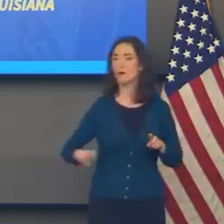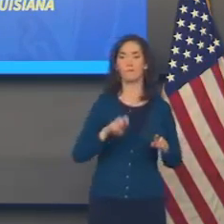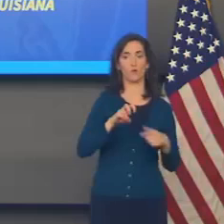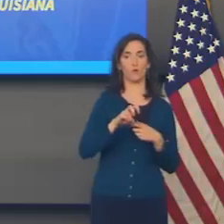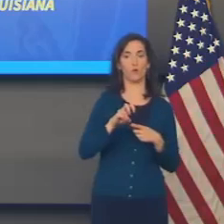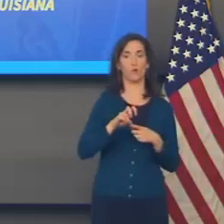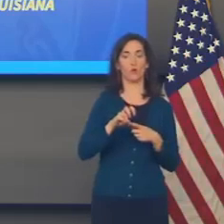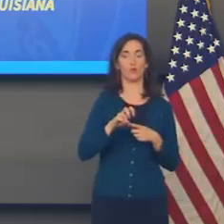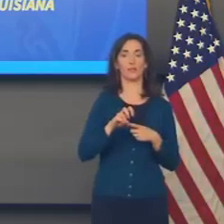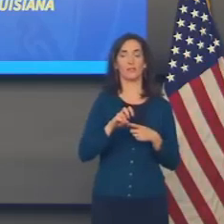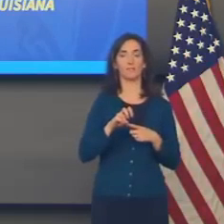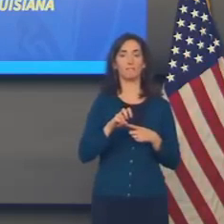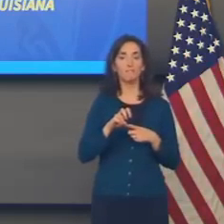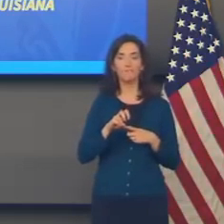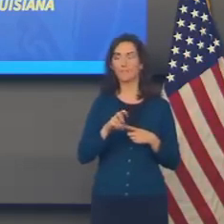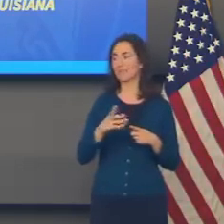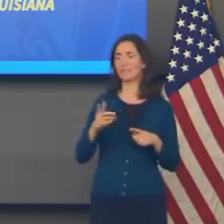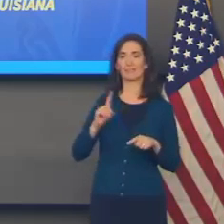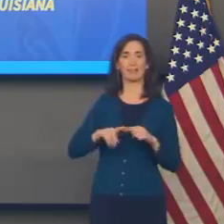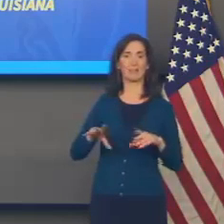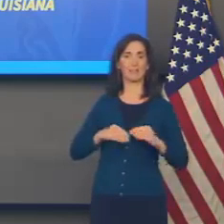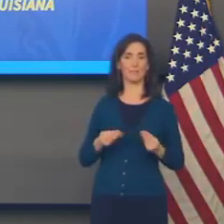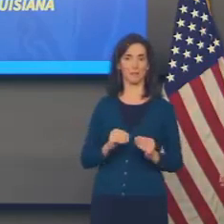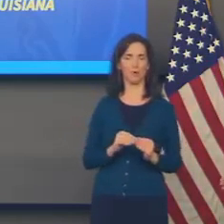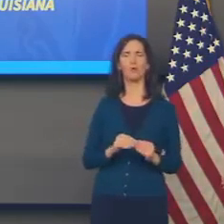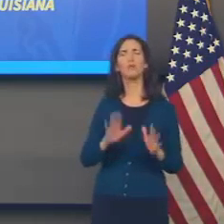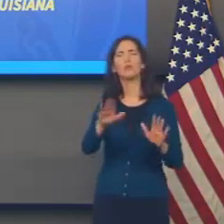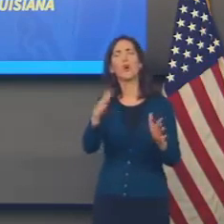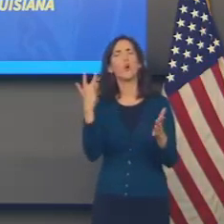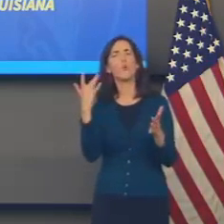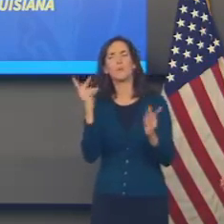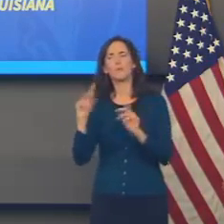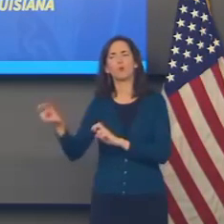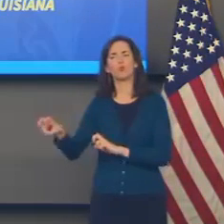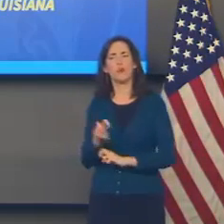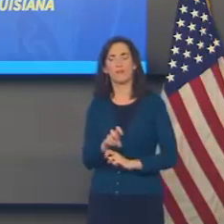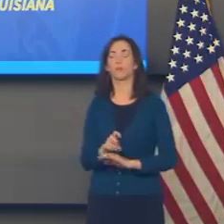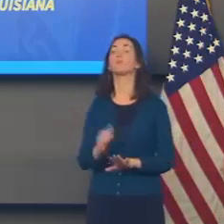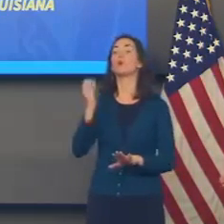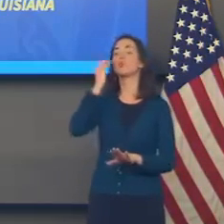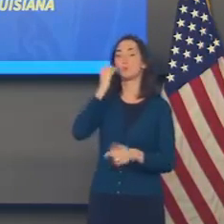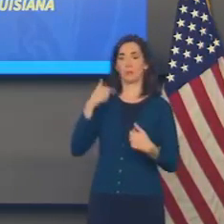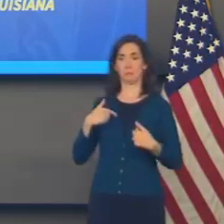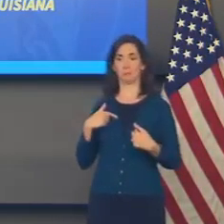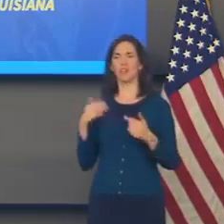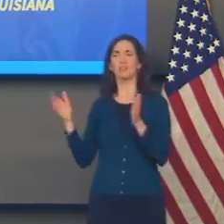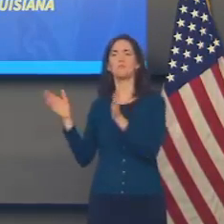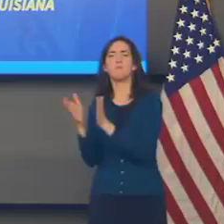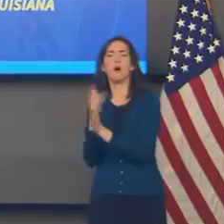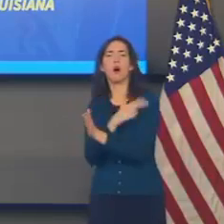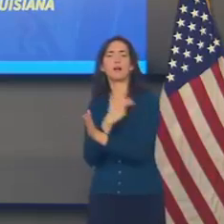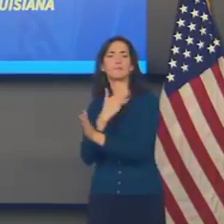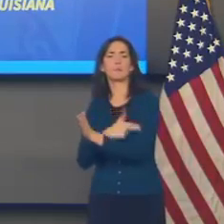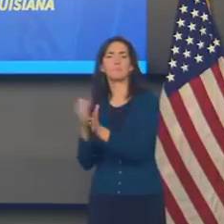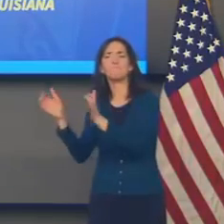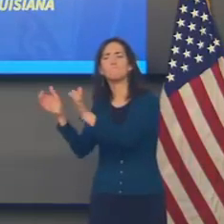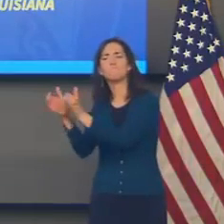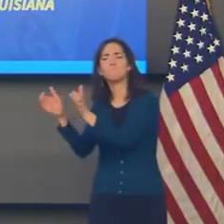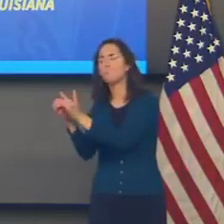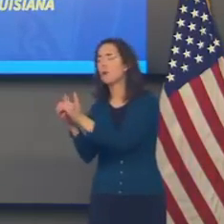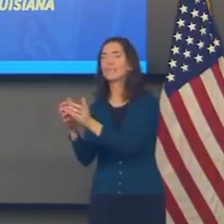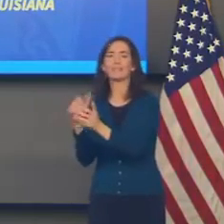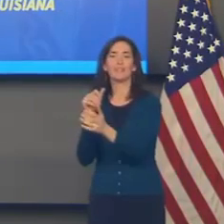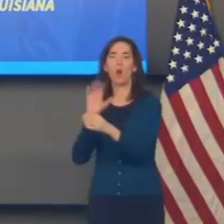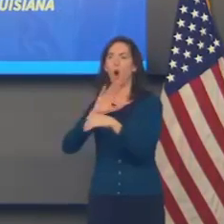lateral transfer. A transfer usually means that you're in a small, outlying, rural hospital that does not